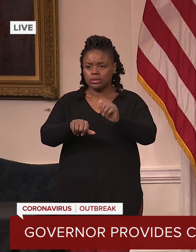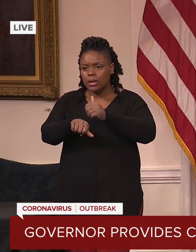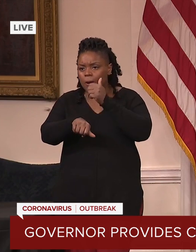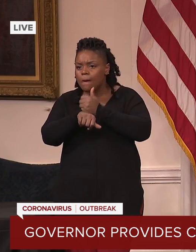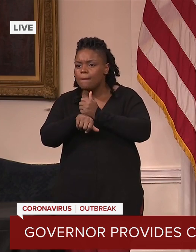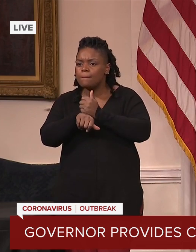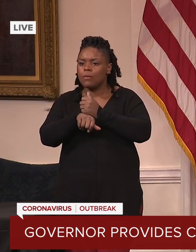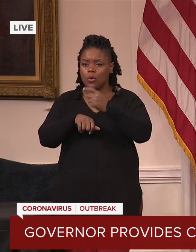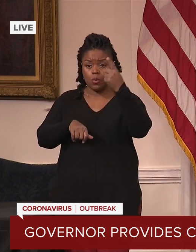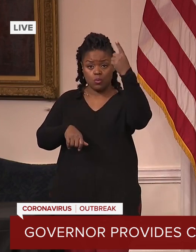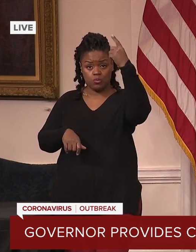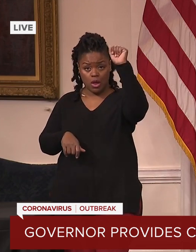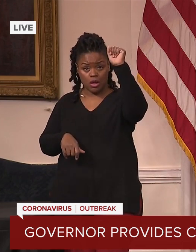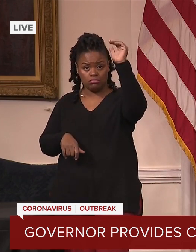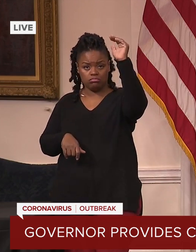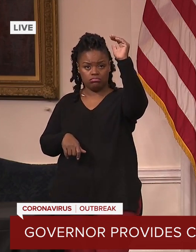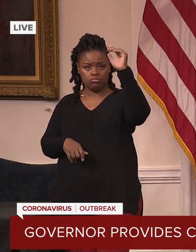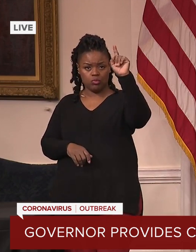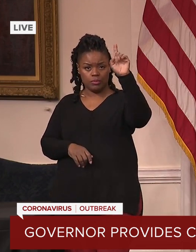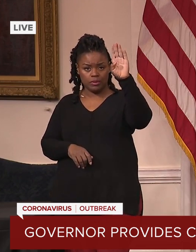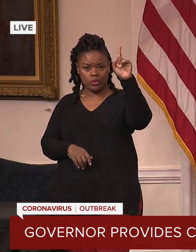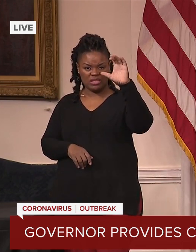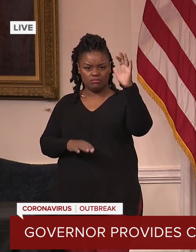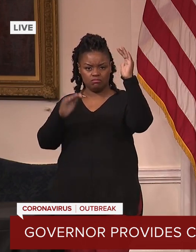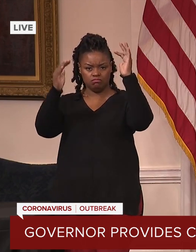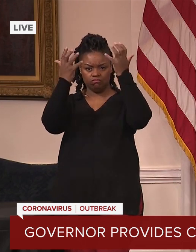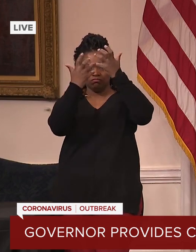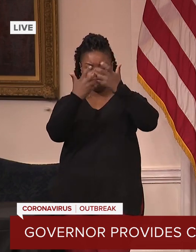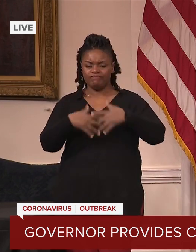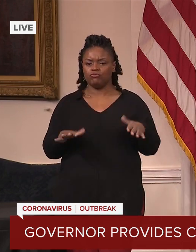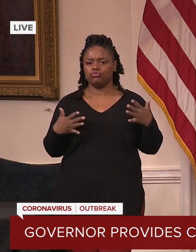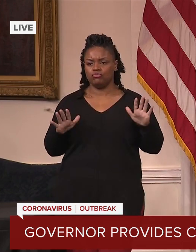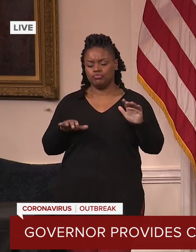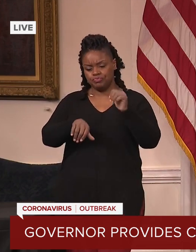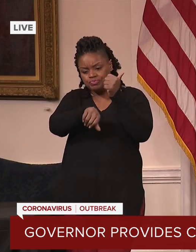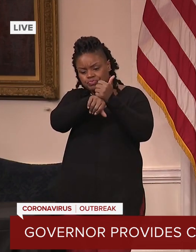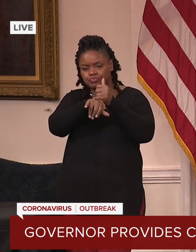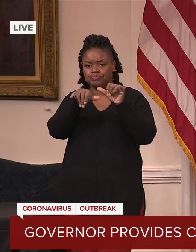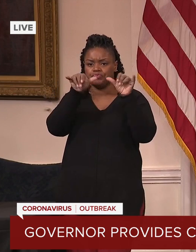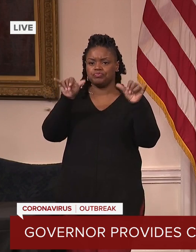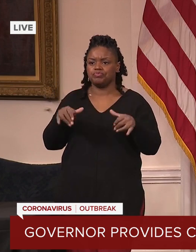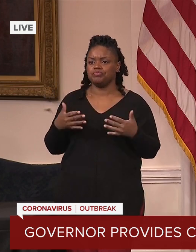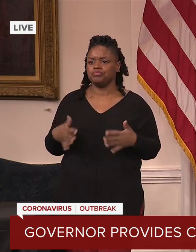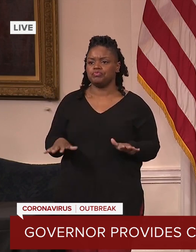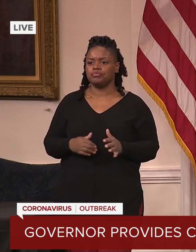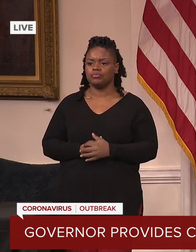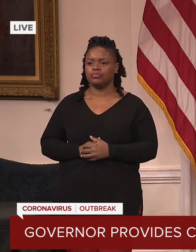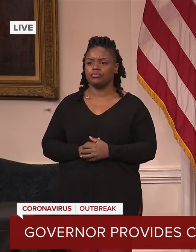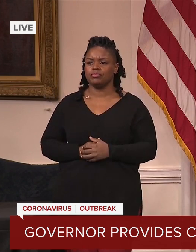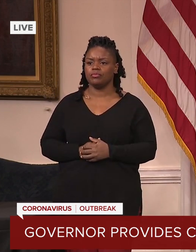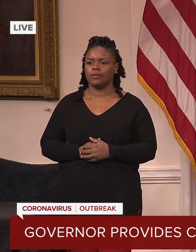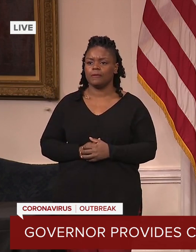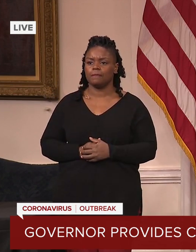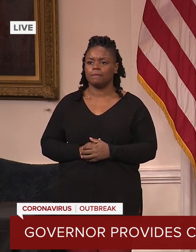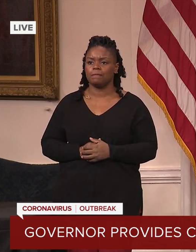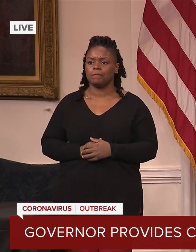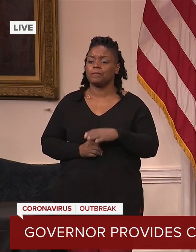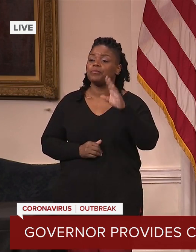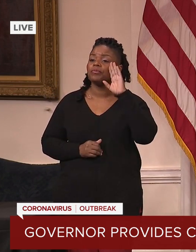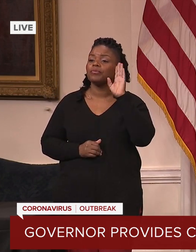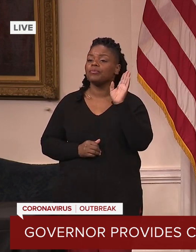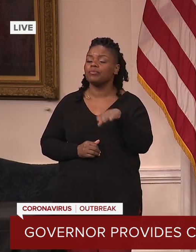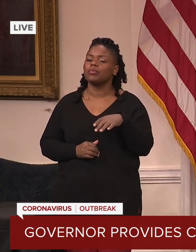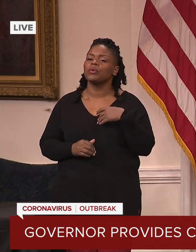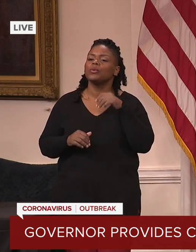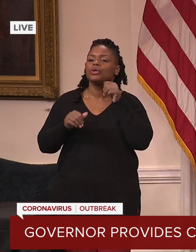as the governor has outlined. I know that this, you know, will continue to be something that we work towards,